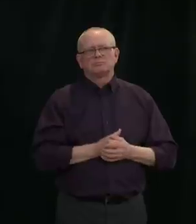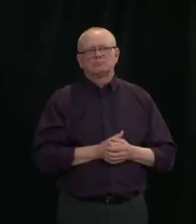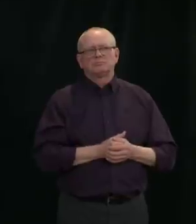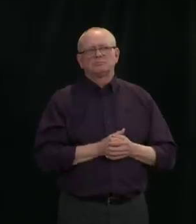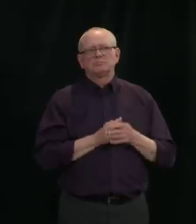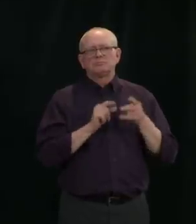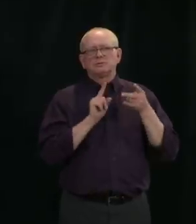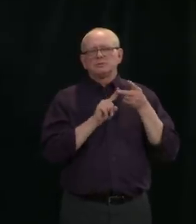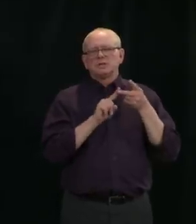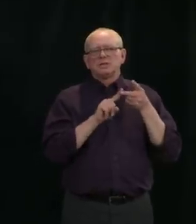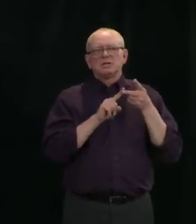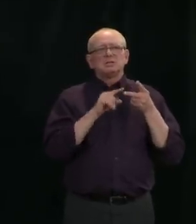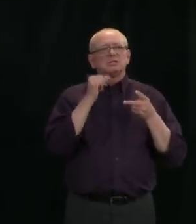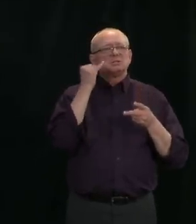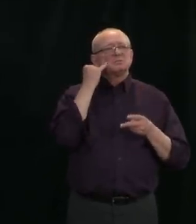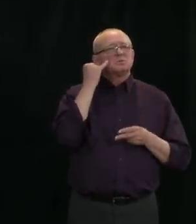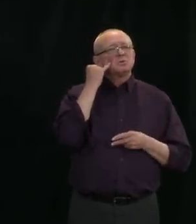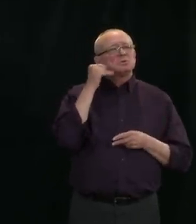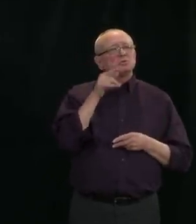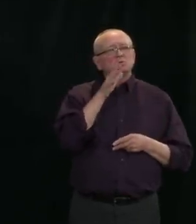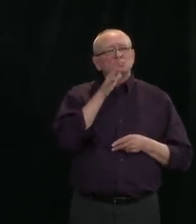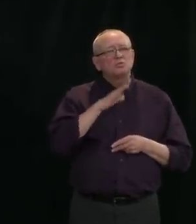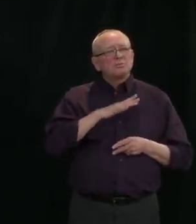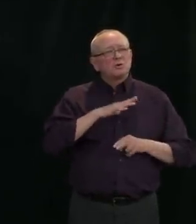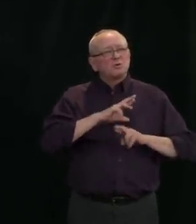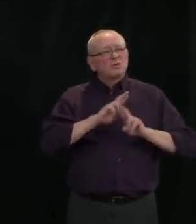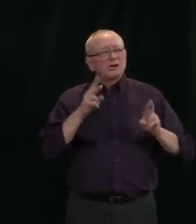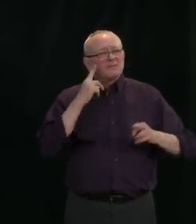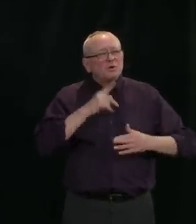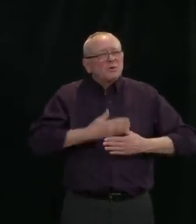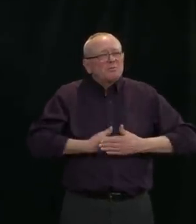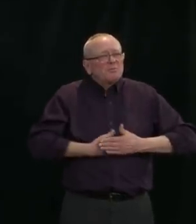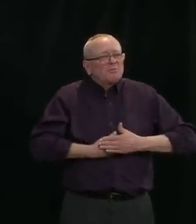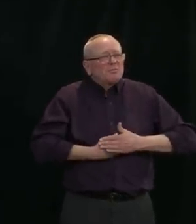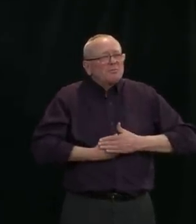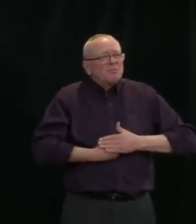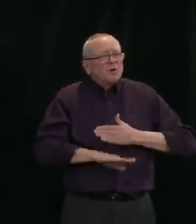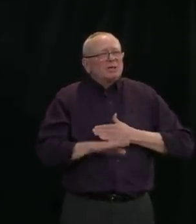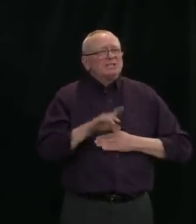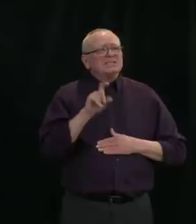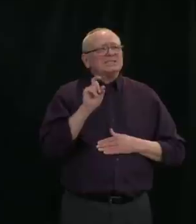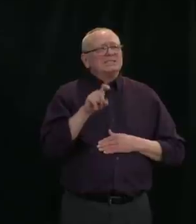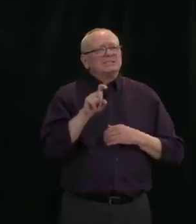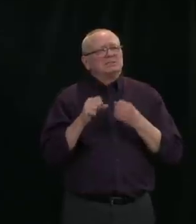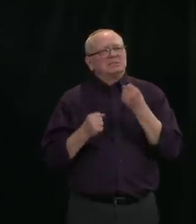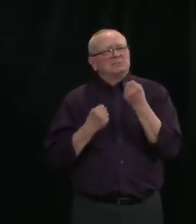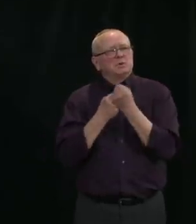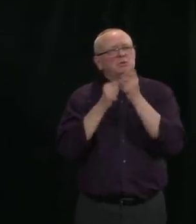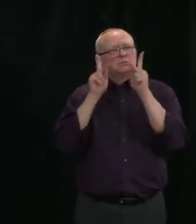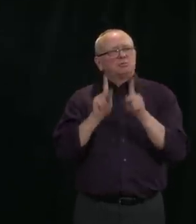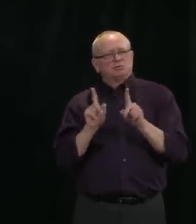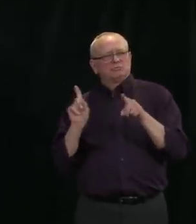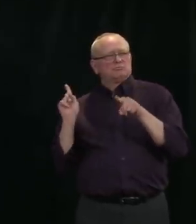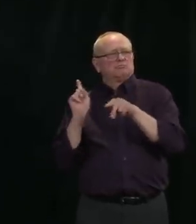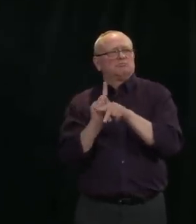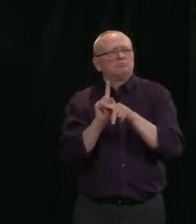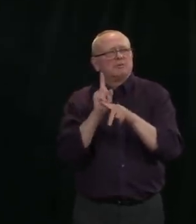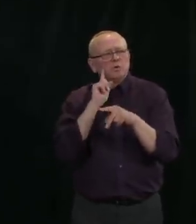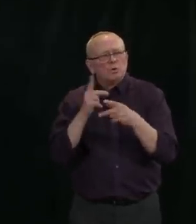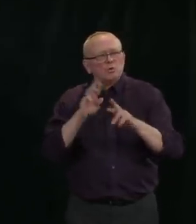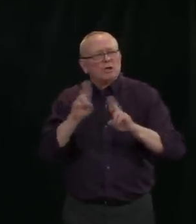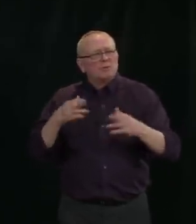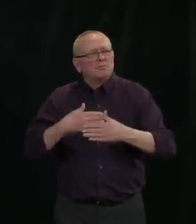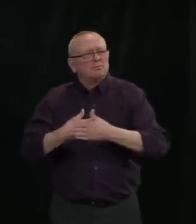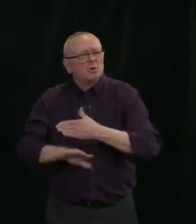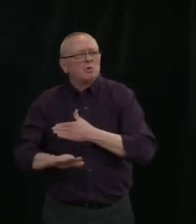who are currently about to give birth and may want a support there with them? Sure. So there will be some exceptions.